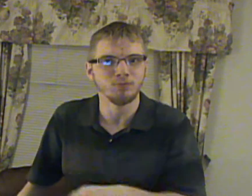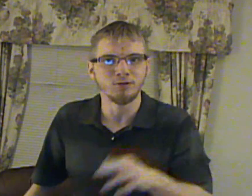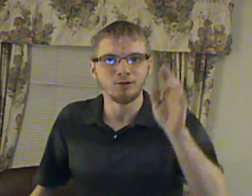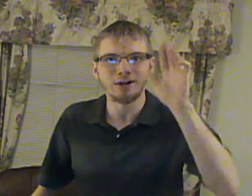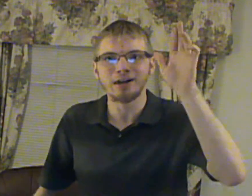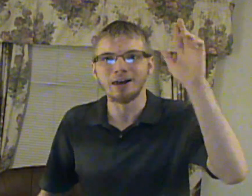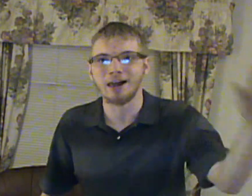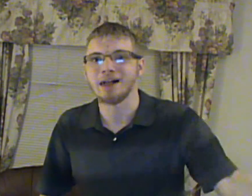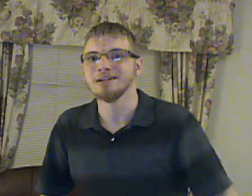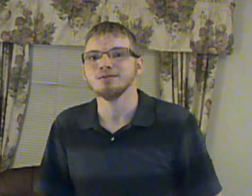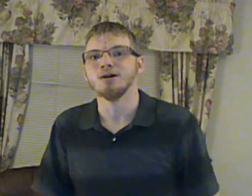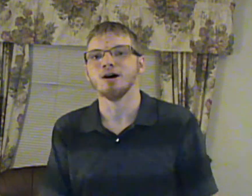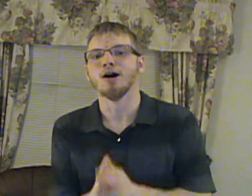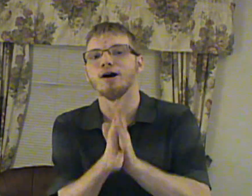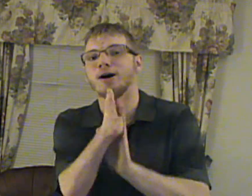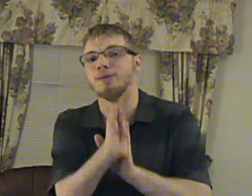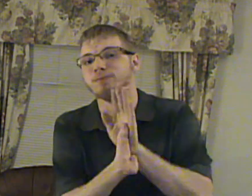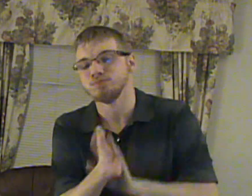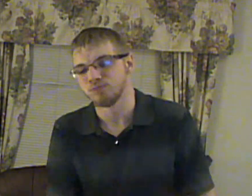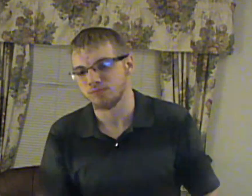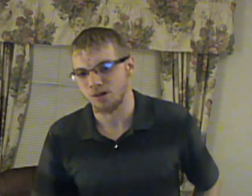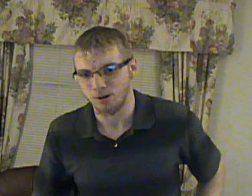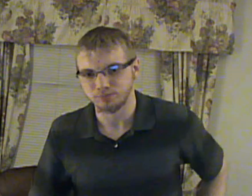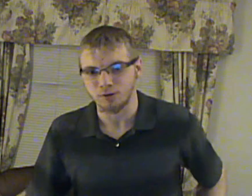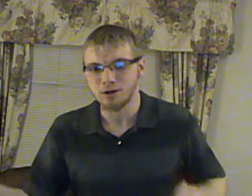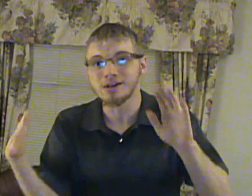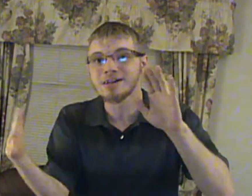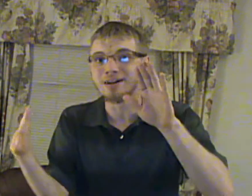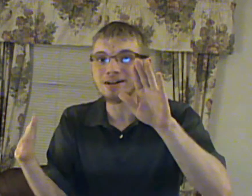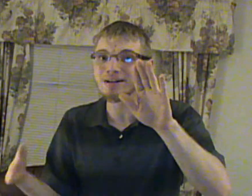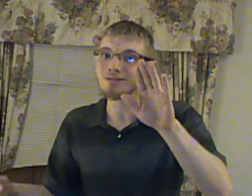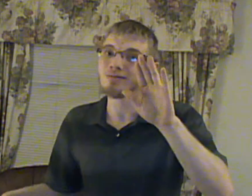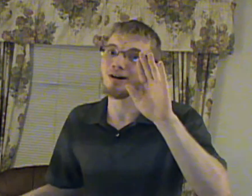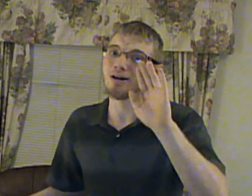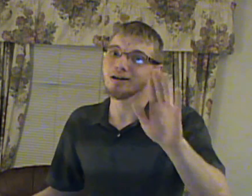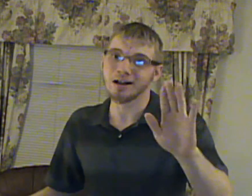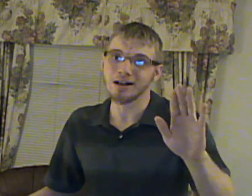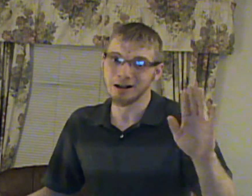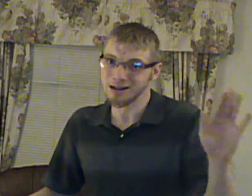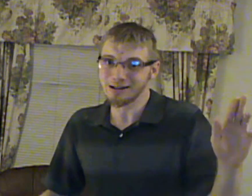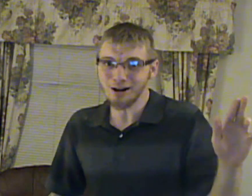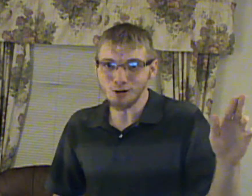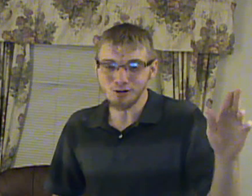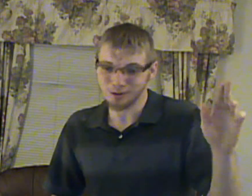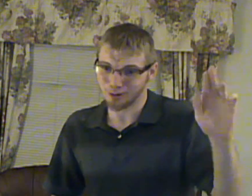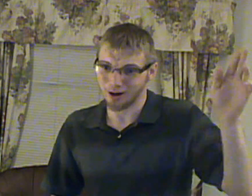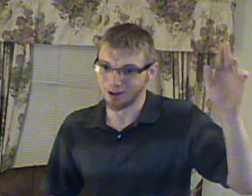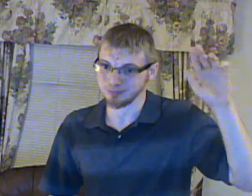Hi guys. Um, this is a big video. Um,